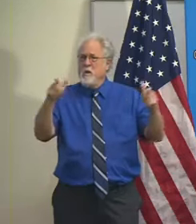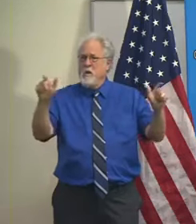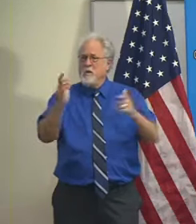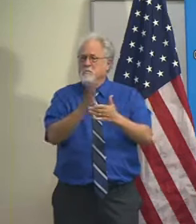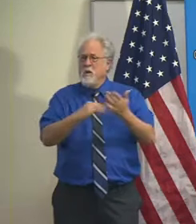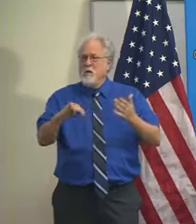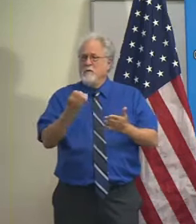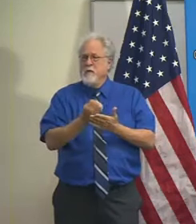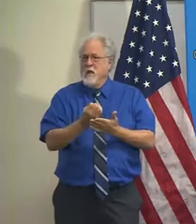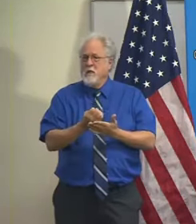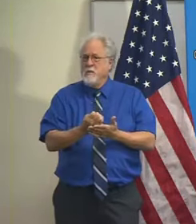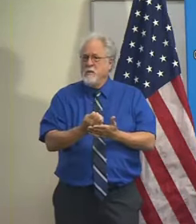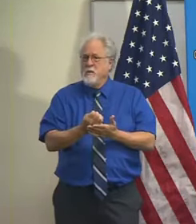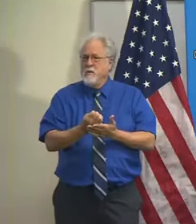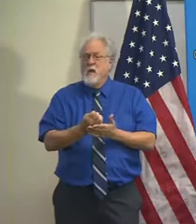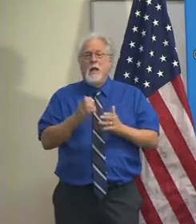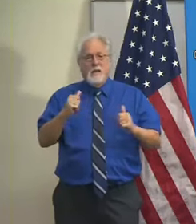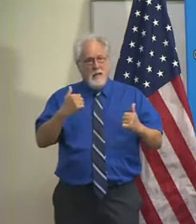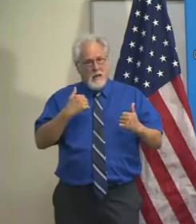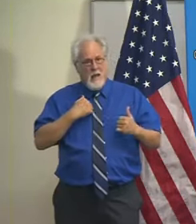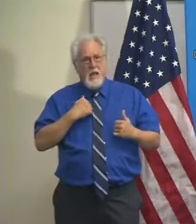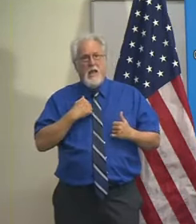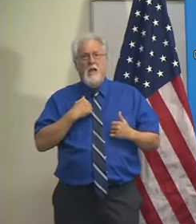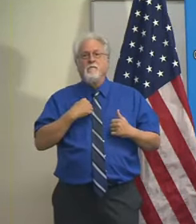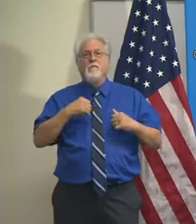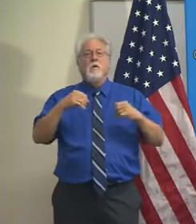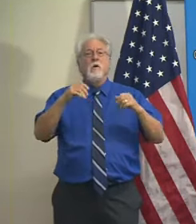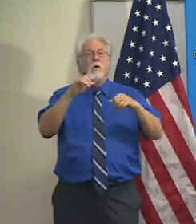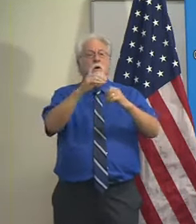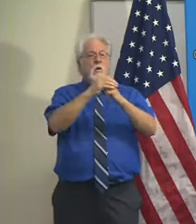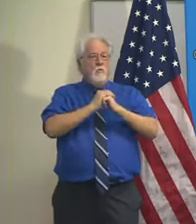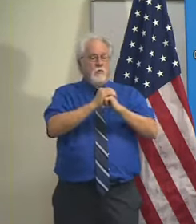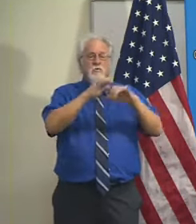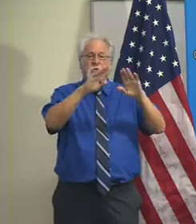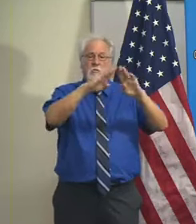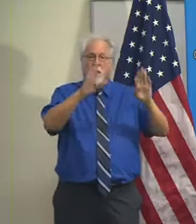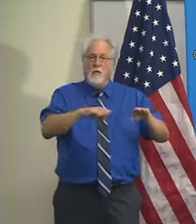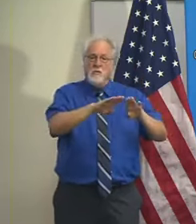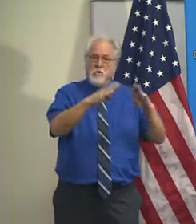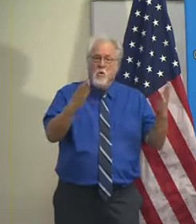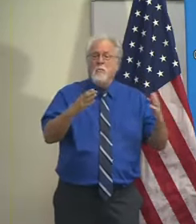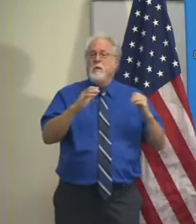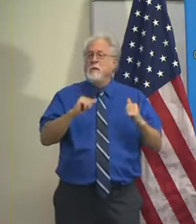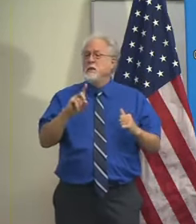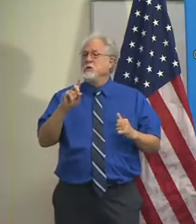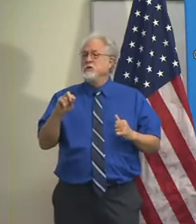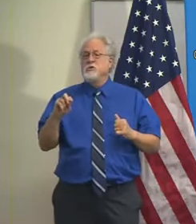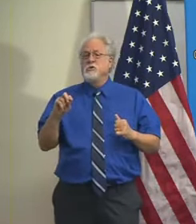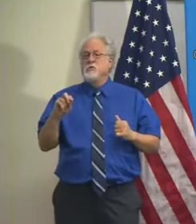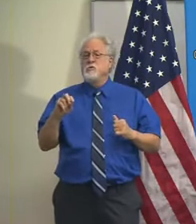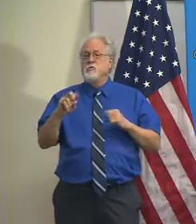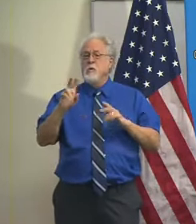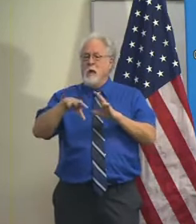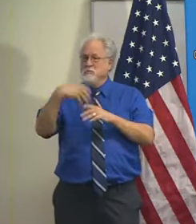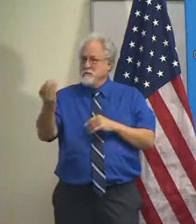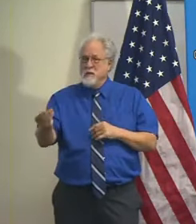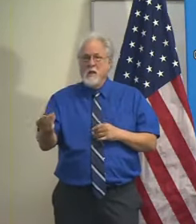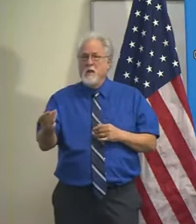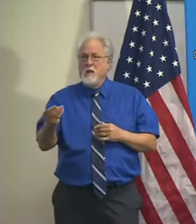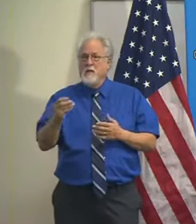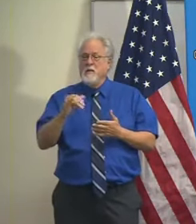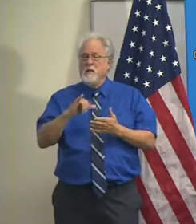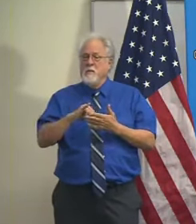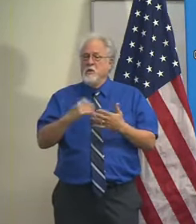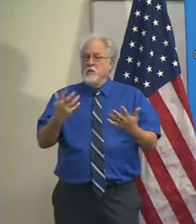part of your economy. You can have your houses of worship open. You can do some of the things, especially outdoors that